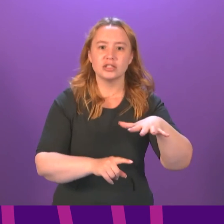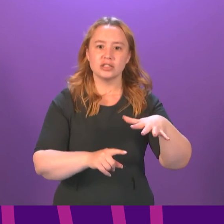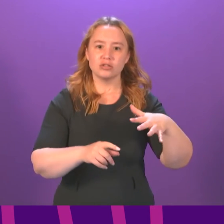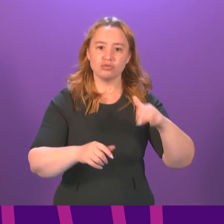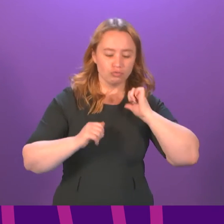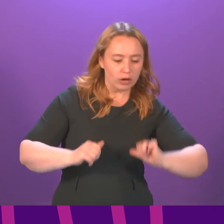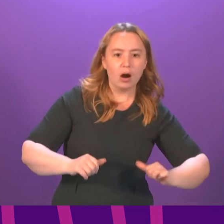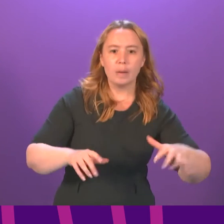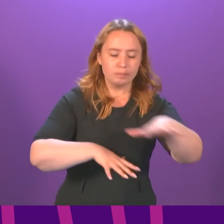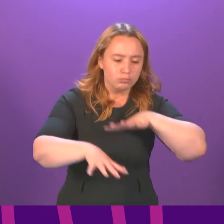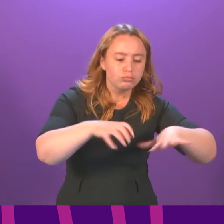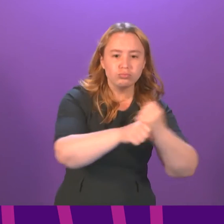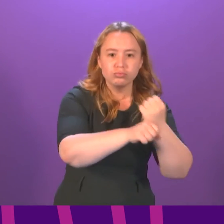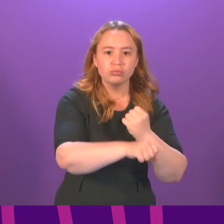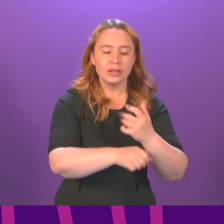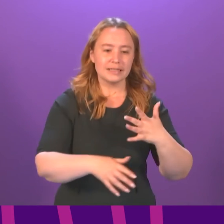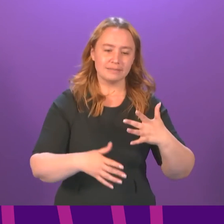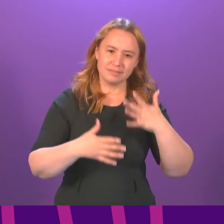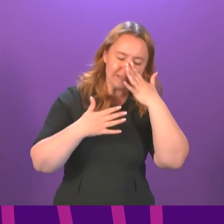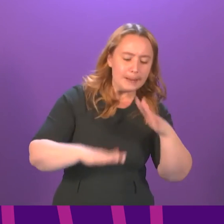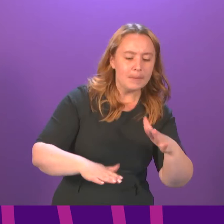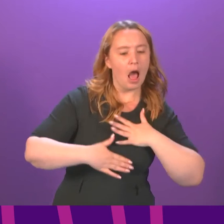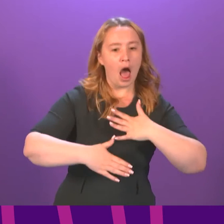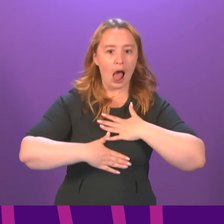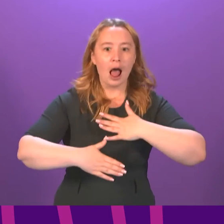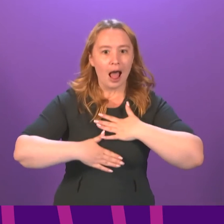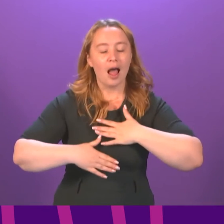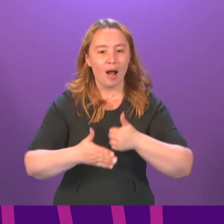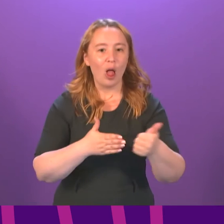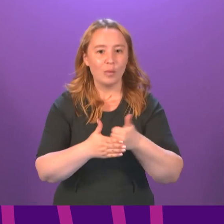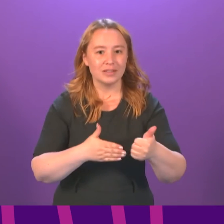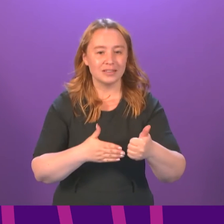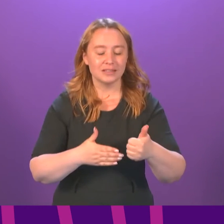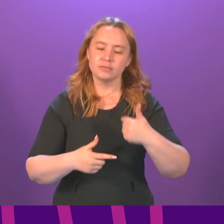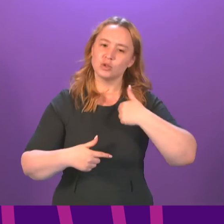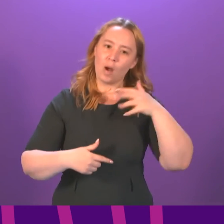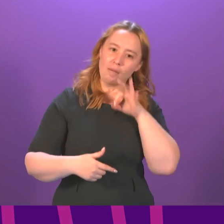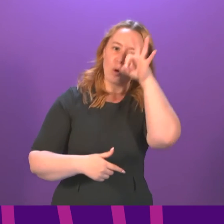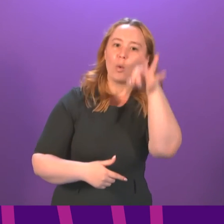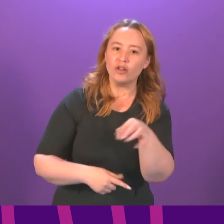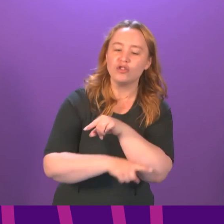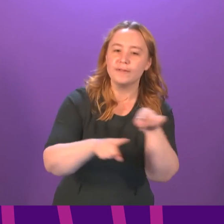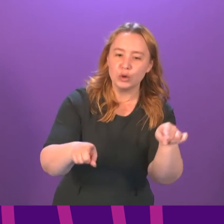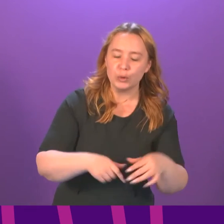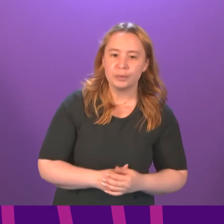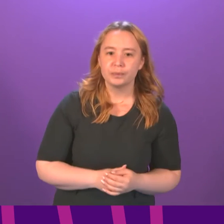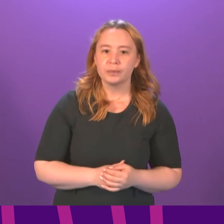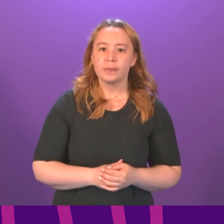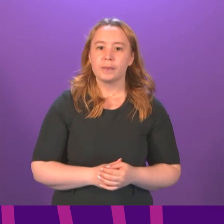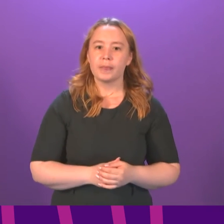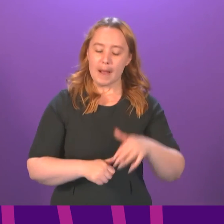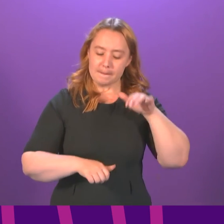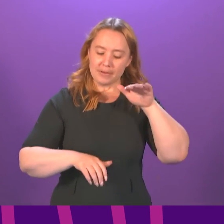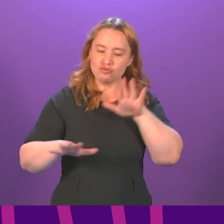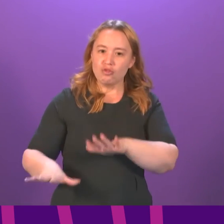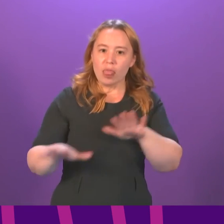They always seemed out of breath. I have a question for you this afternoon. What patterns or